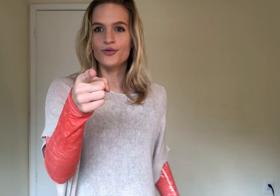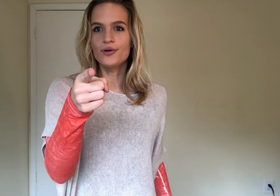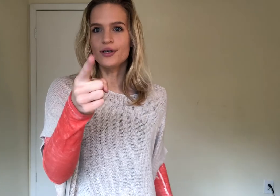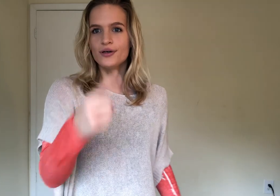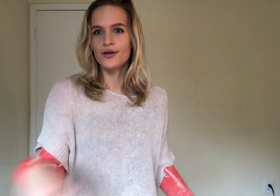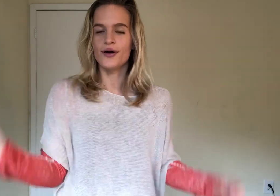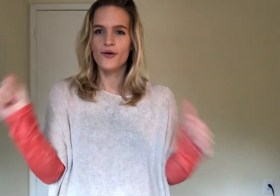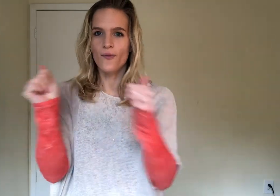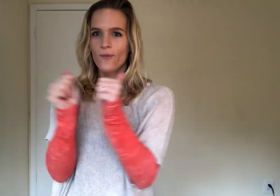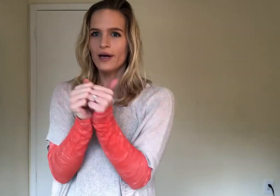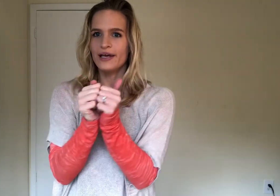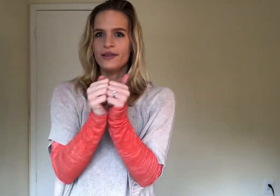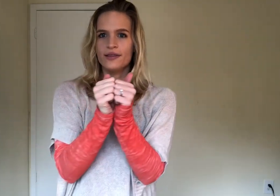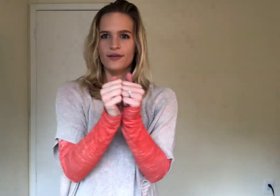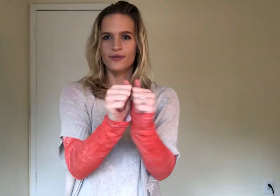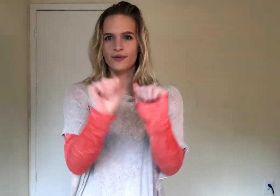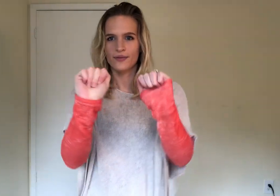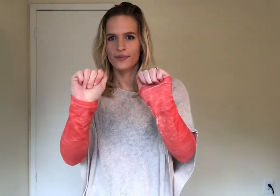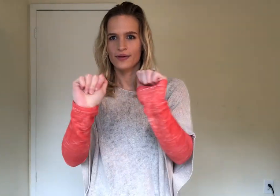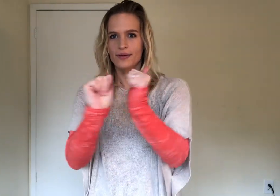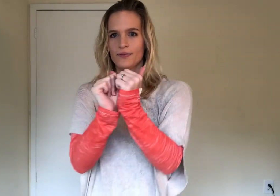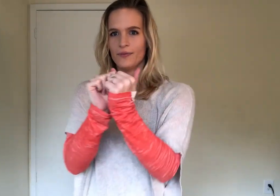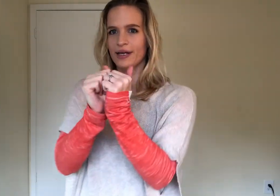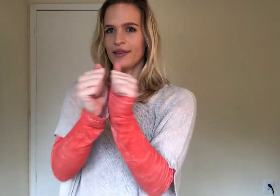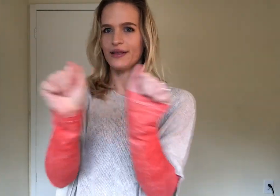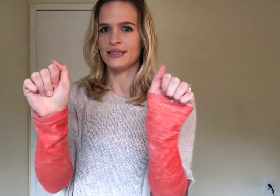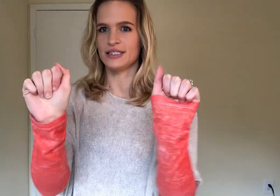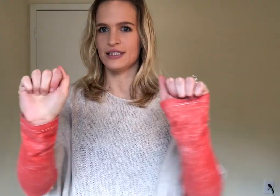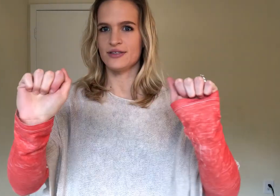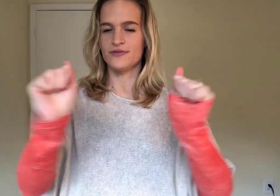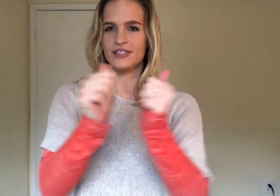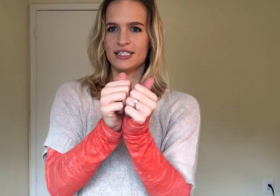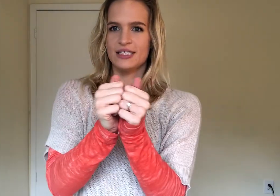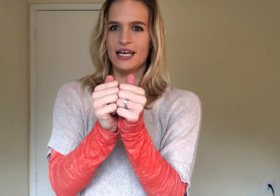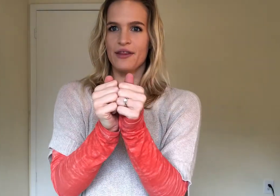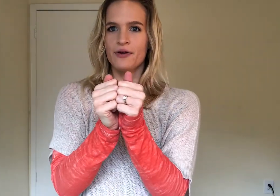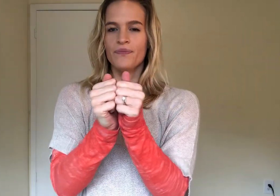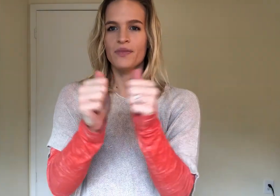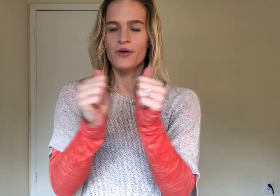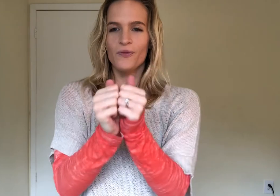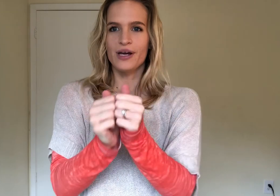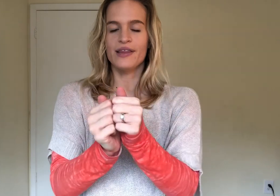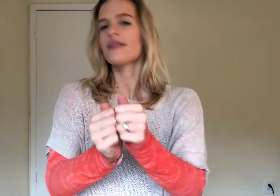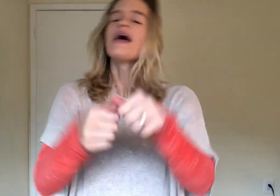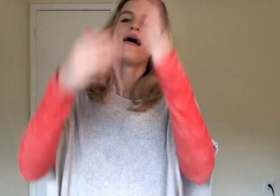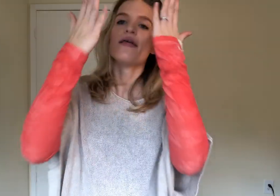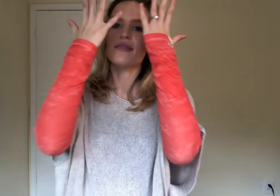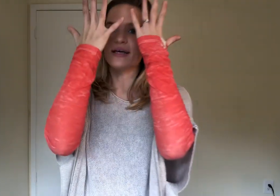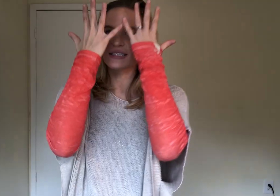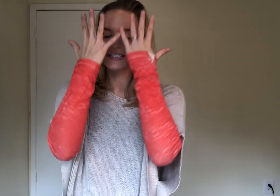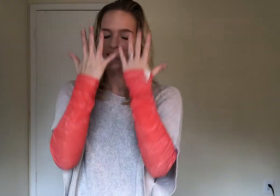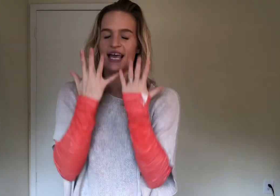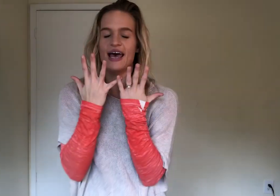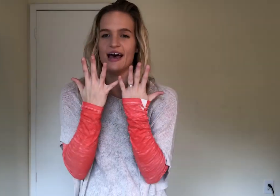with, with is just two fists together, with the sad